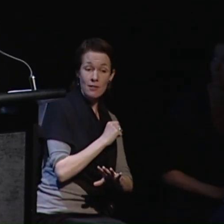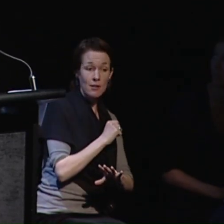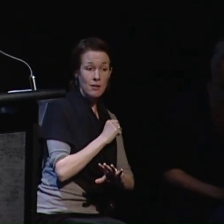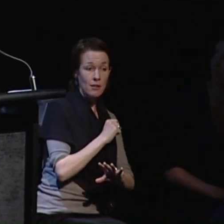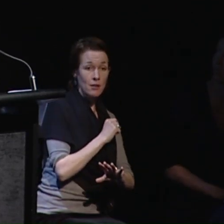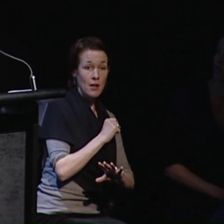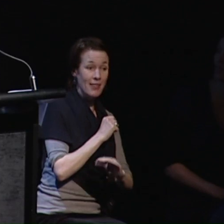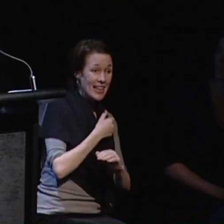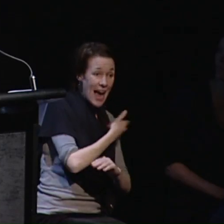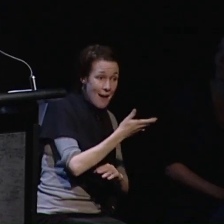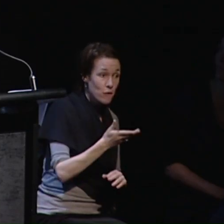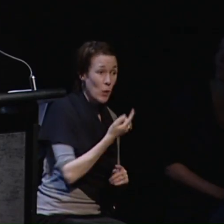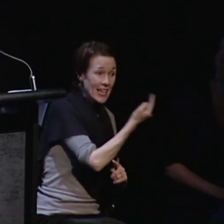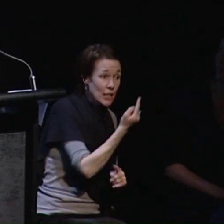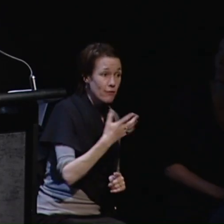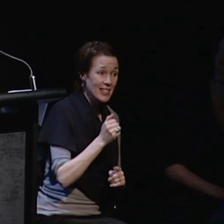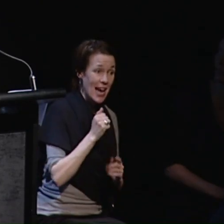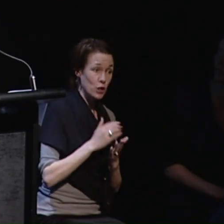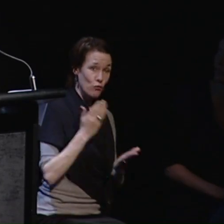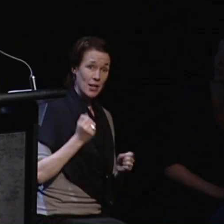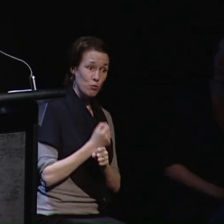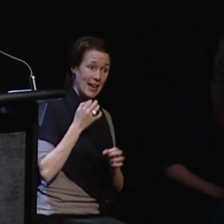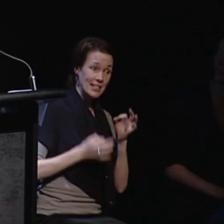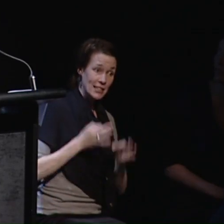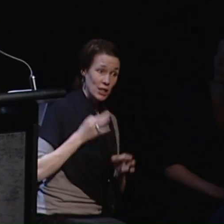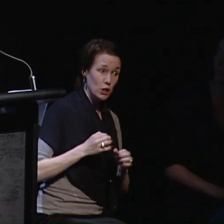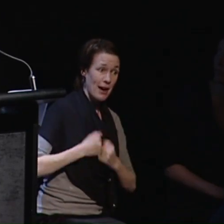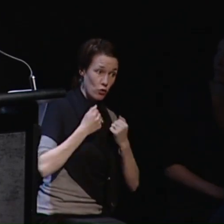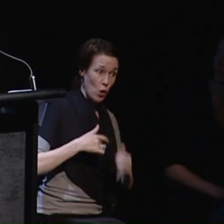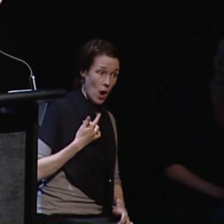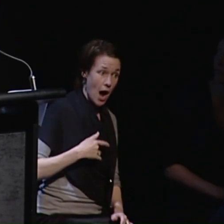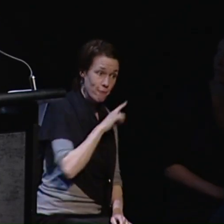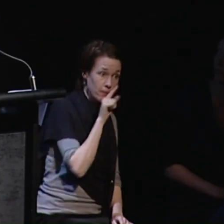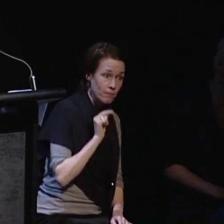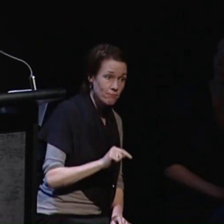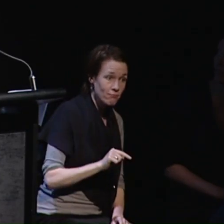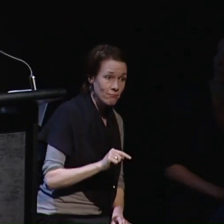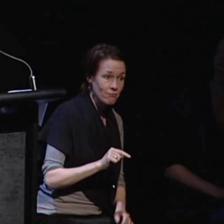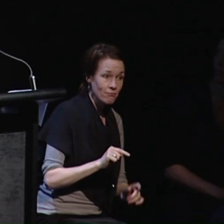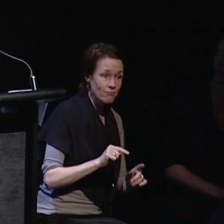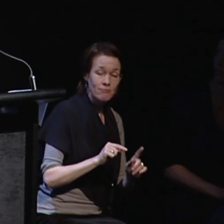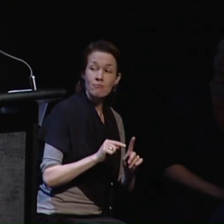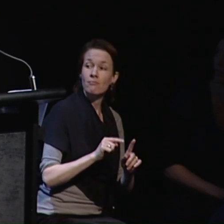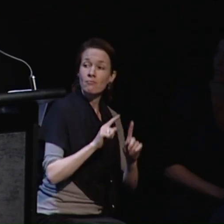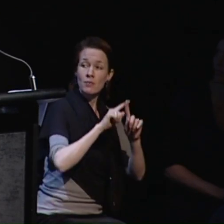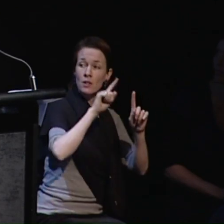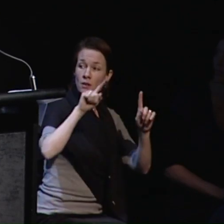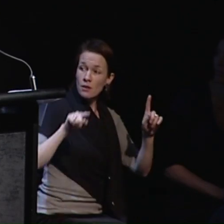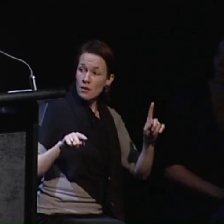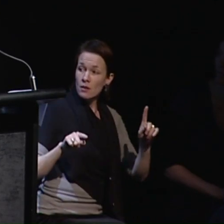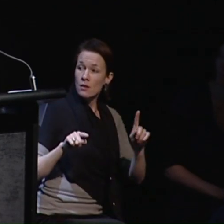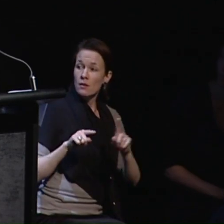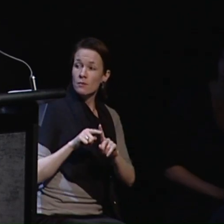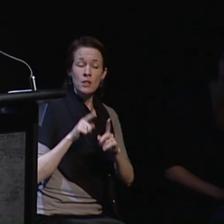believing that everybody has got a right to make decisions about the things that affect them coming around clockwise capacity to make decisions